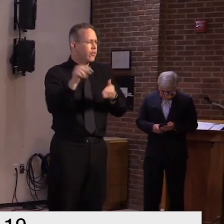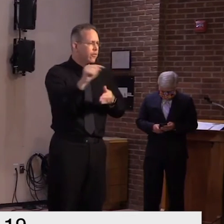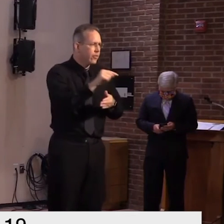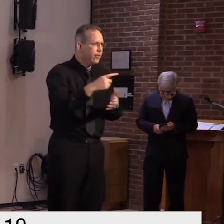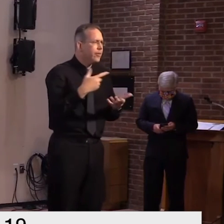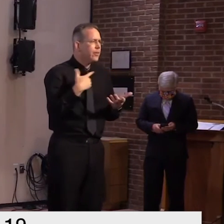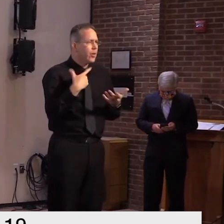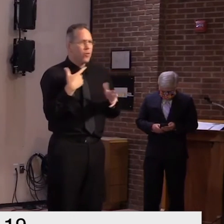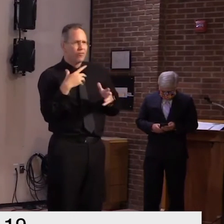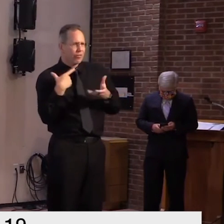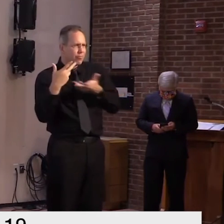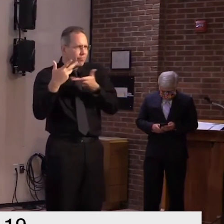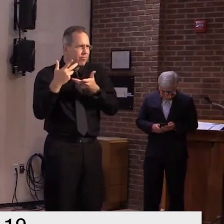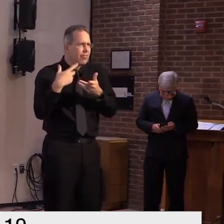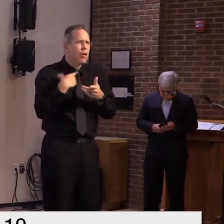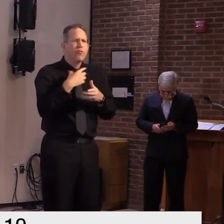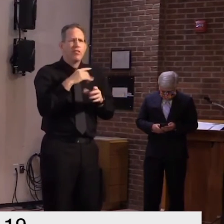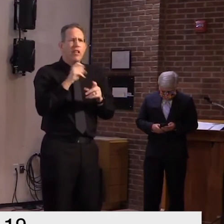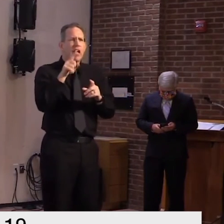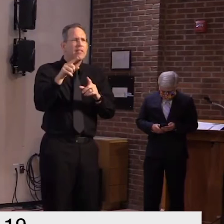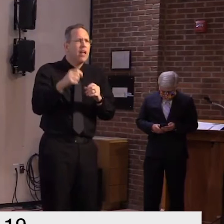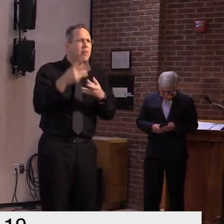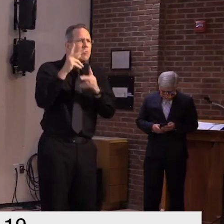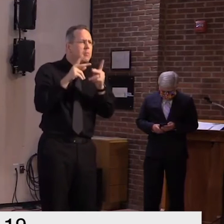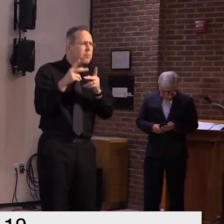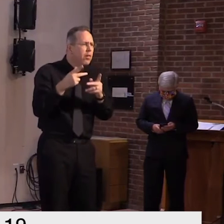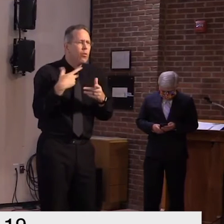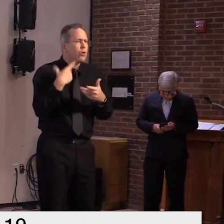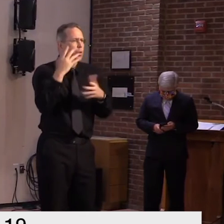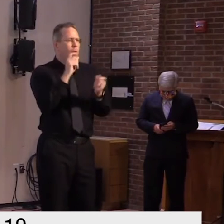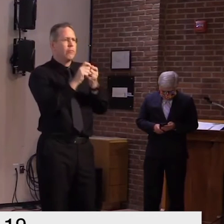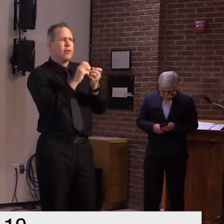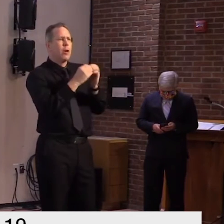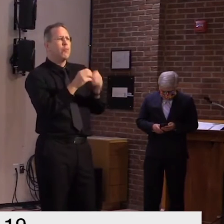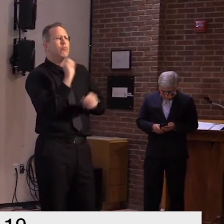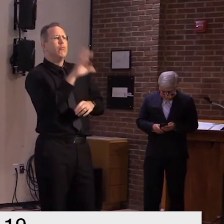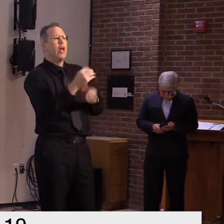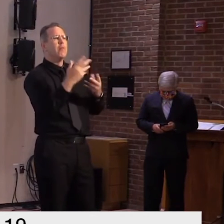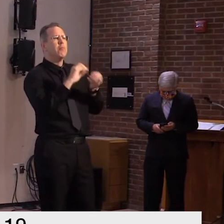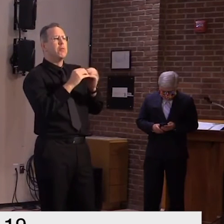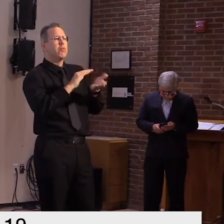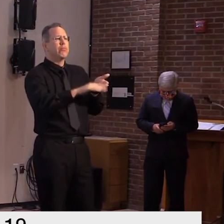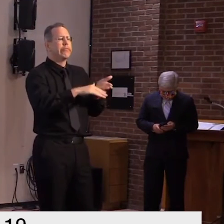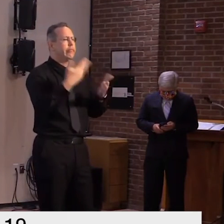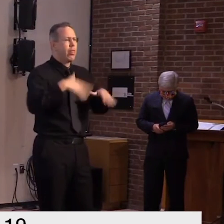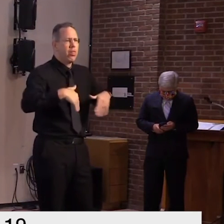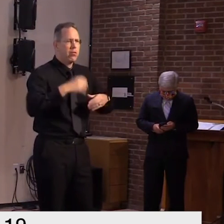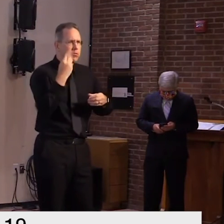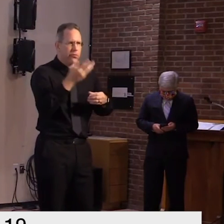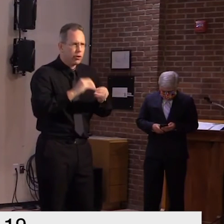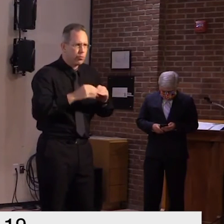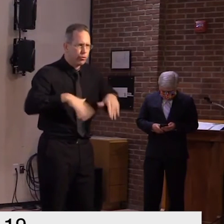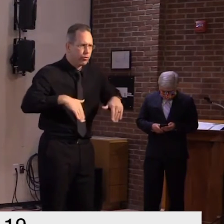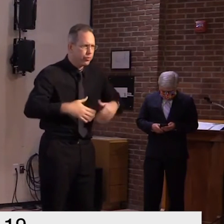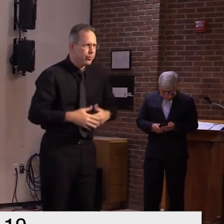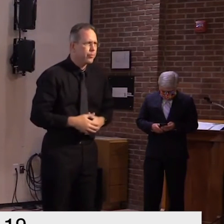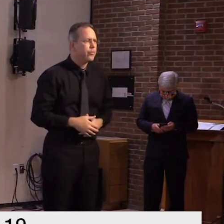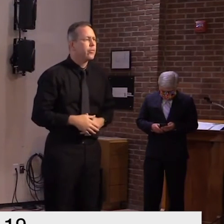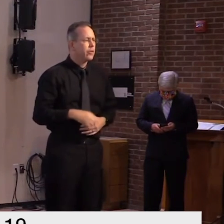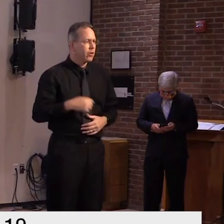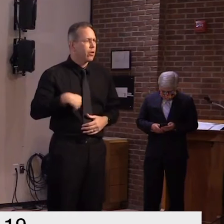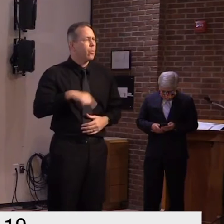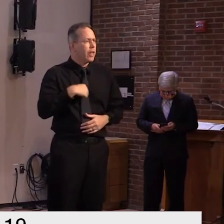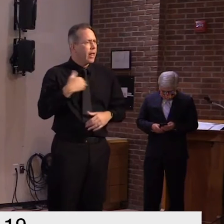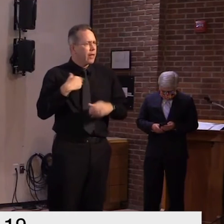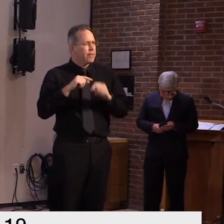scope would be and what the impact would be here in vermont um we are setting up an interagency team to